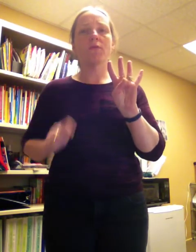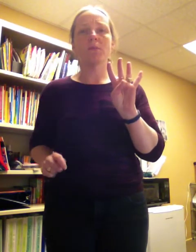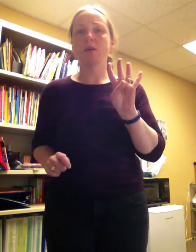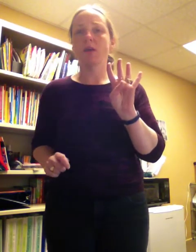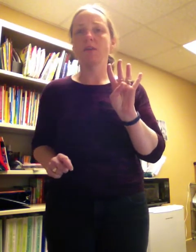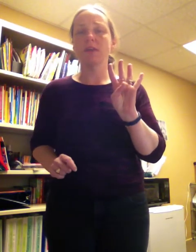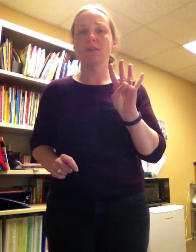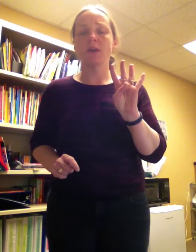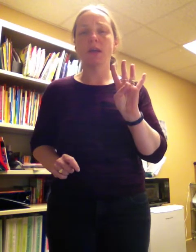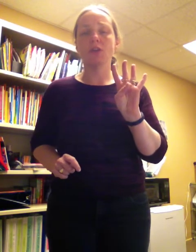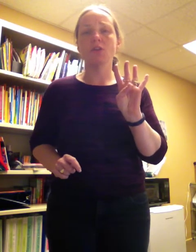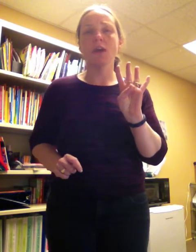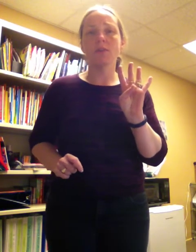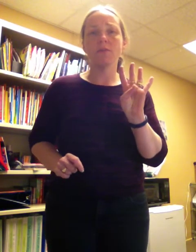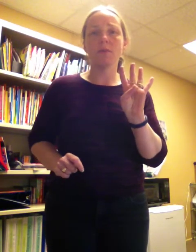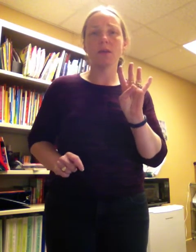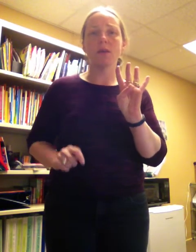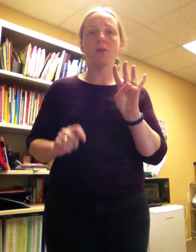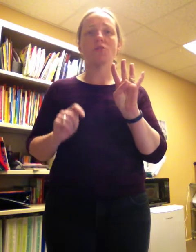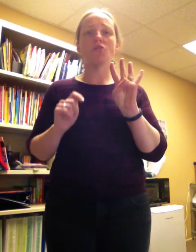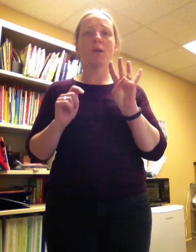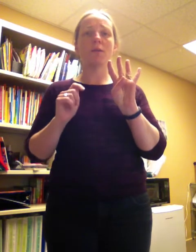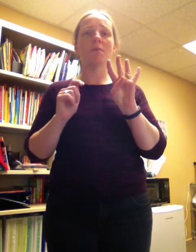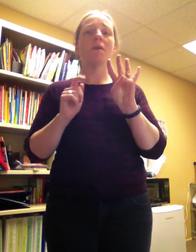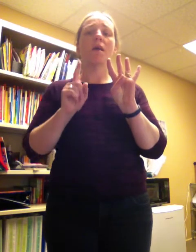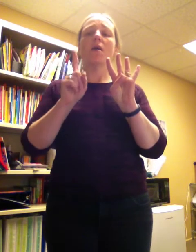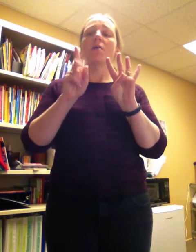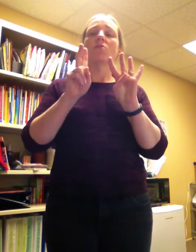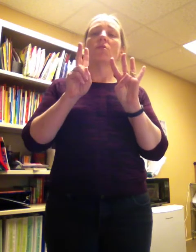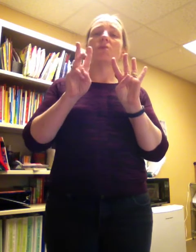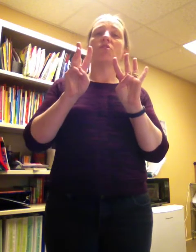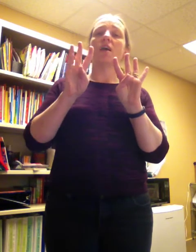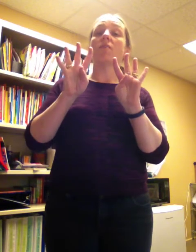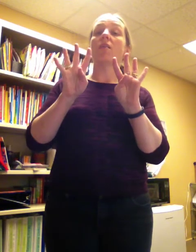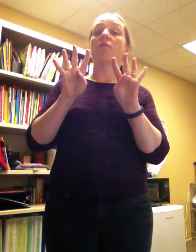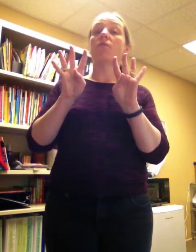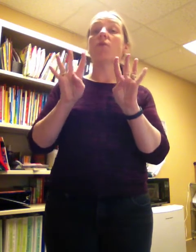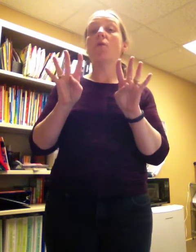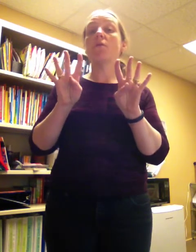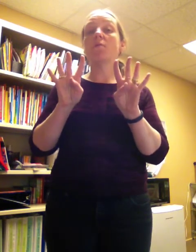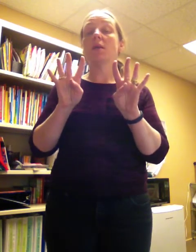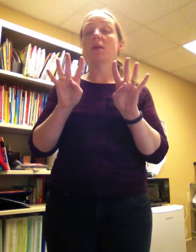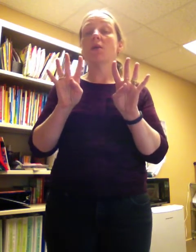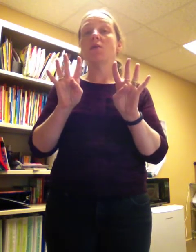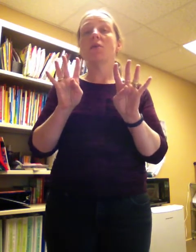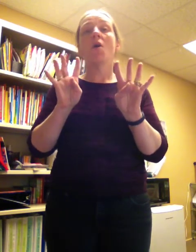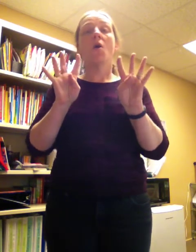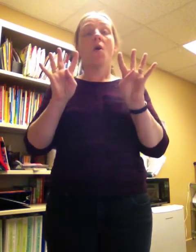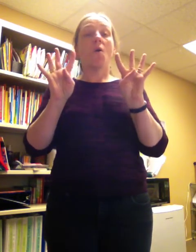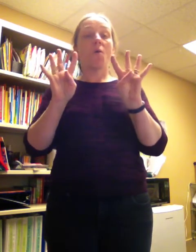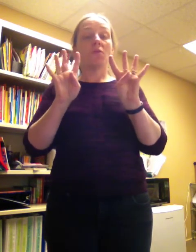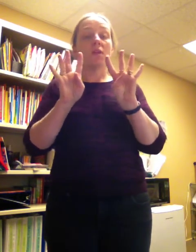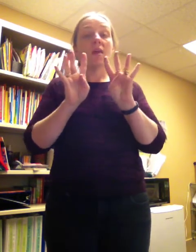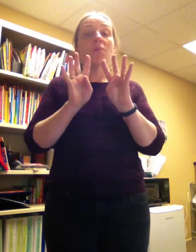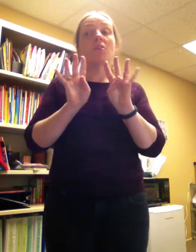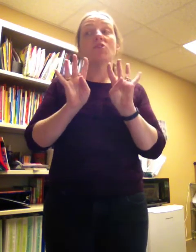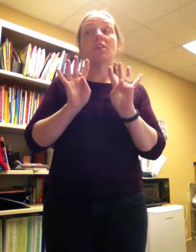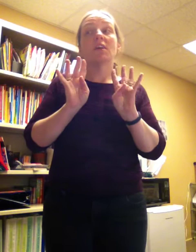flamingo needs to go and get another flamingo to join them. So we should have another four flamingos. All together we should now